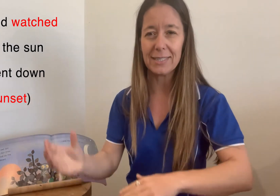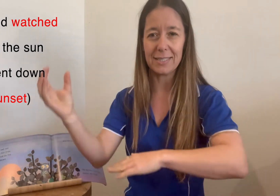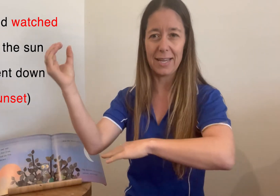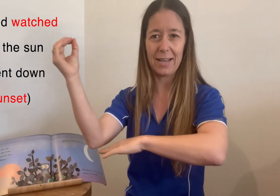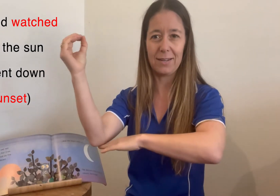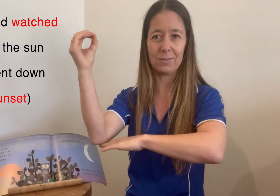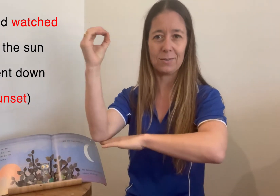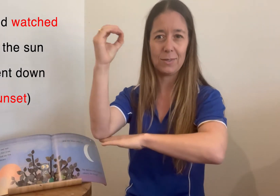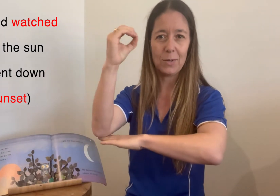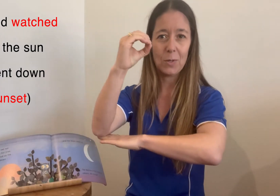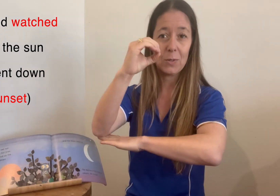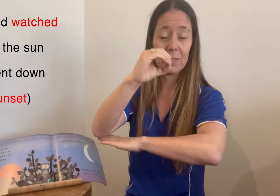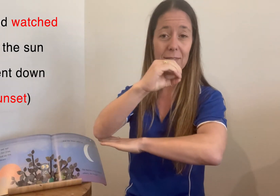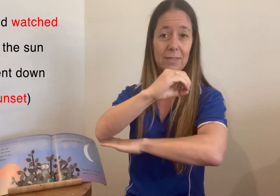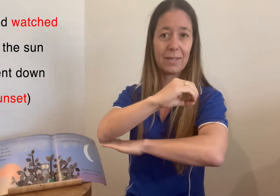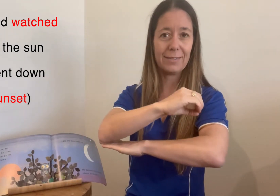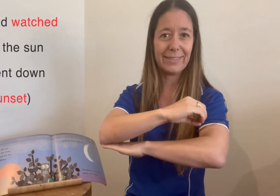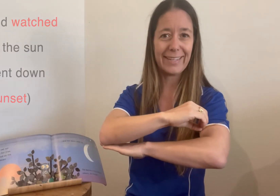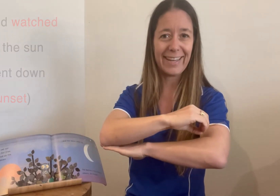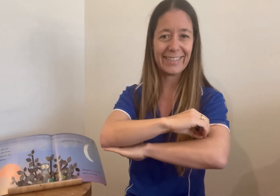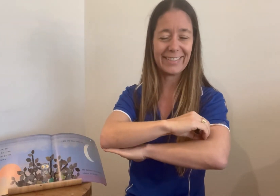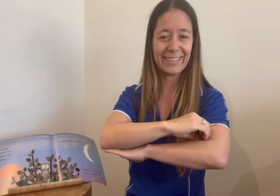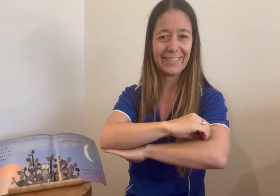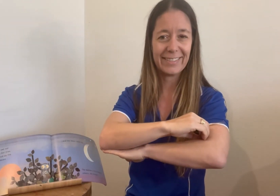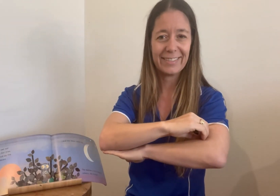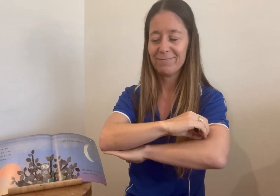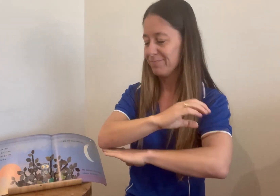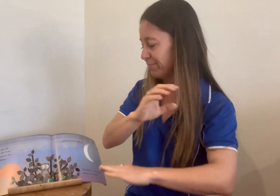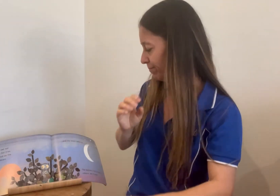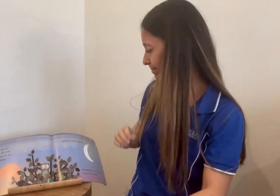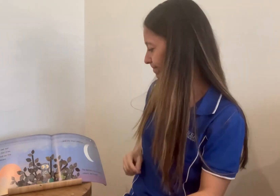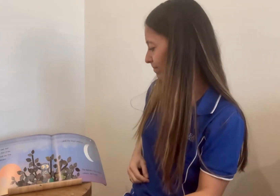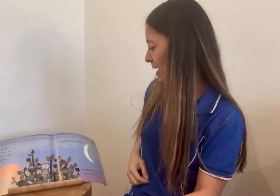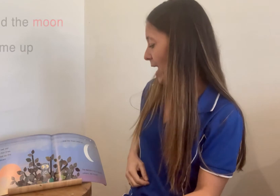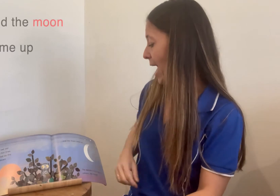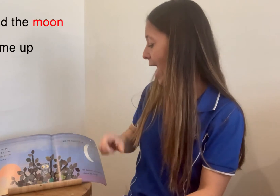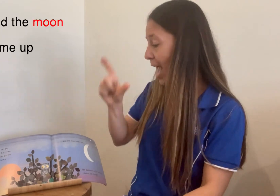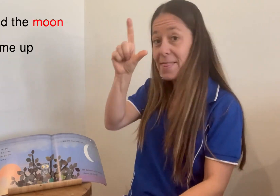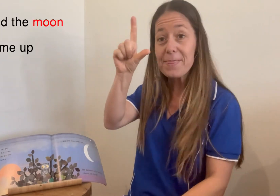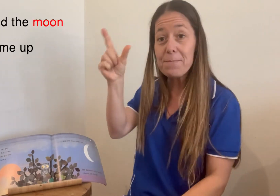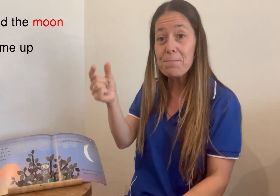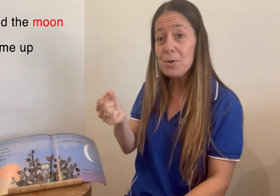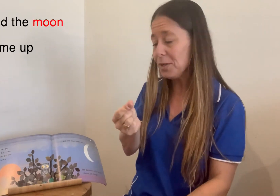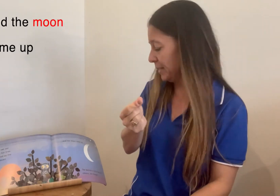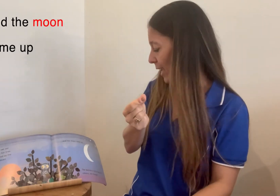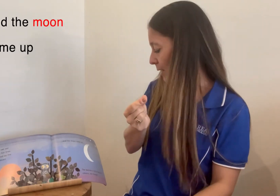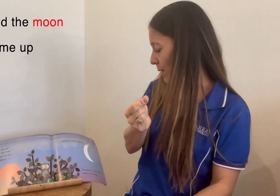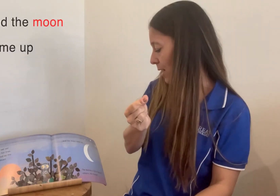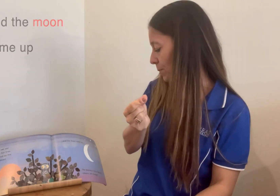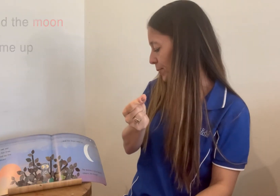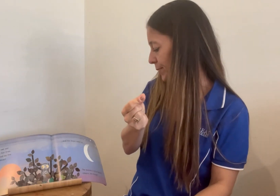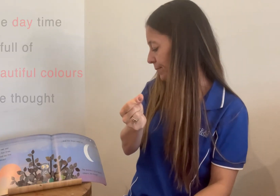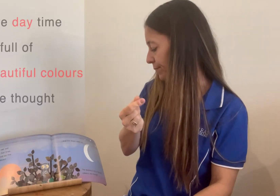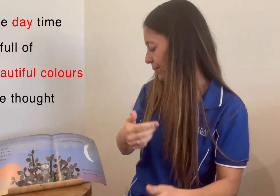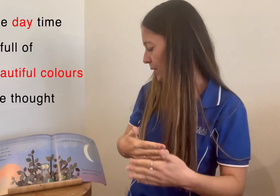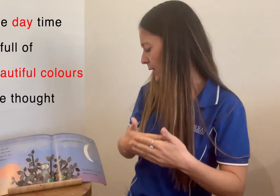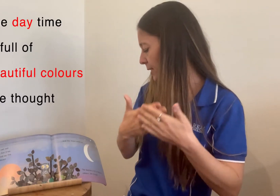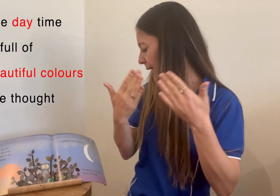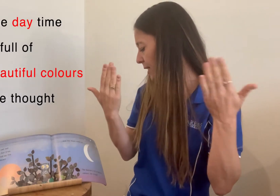down, sunset. And the moon came up. The daytime